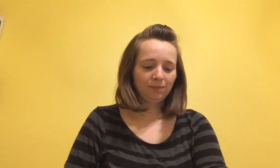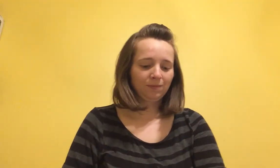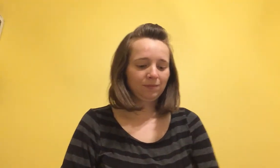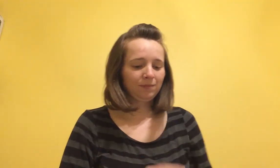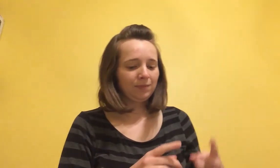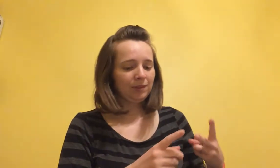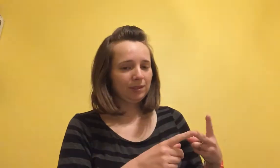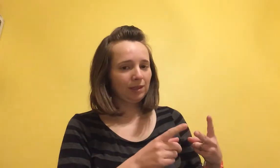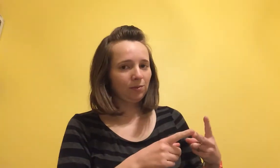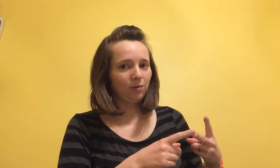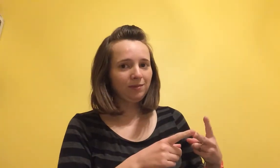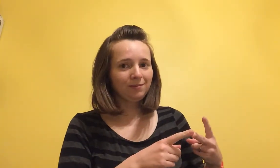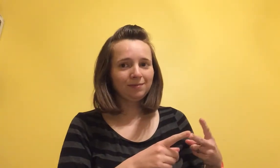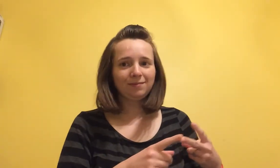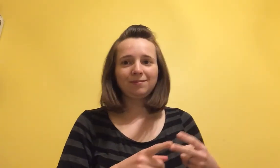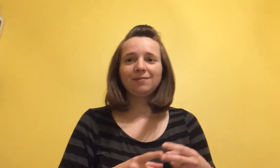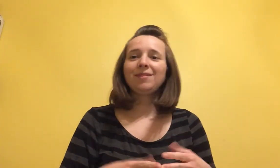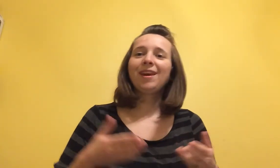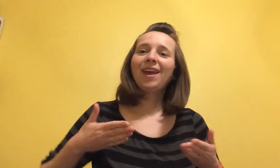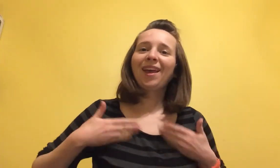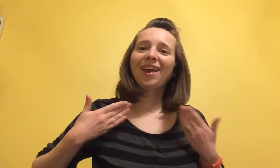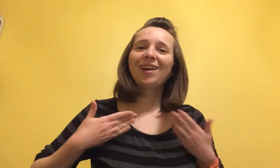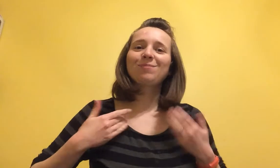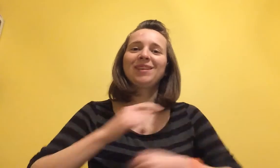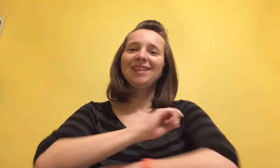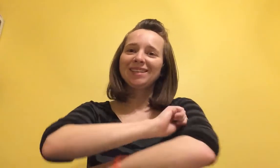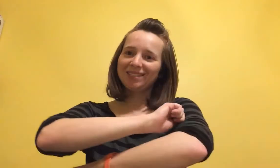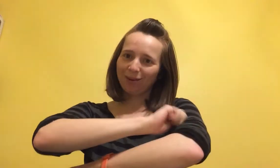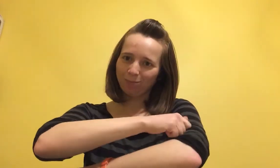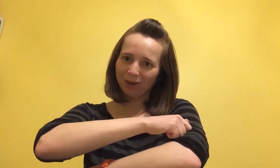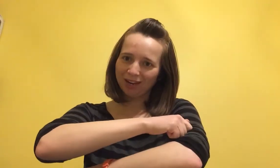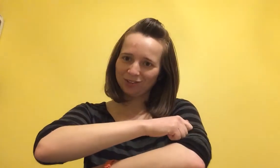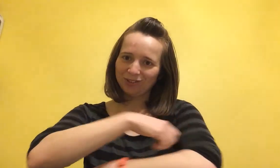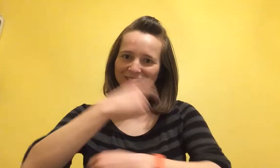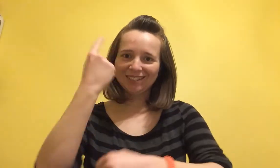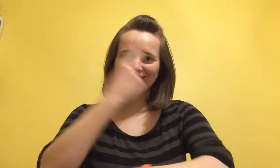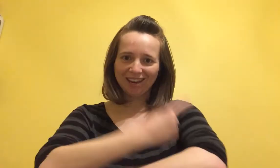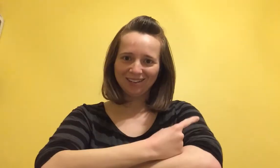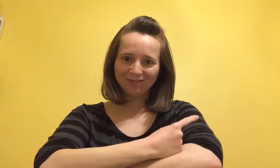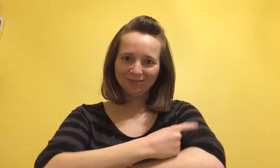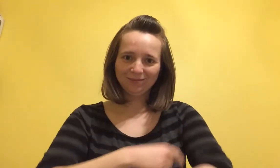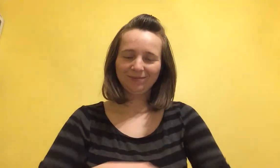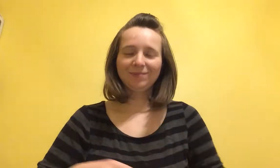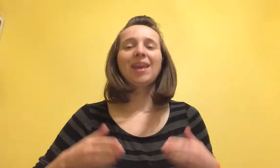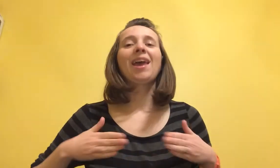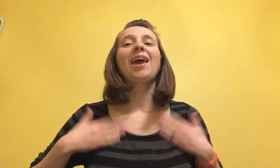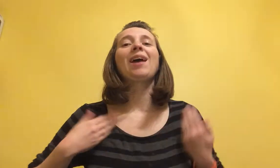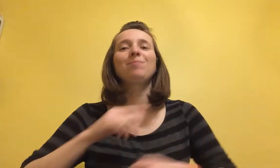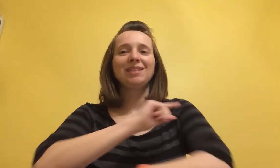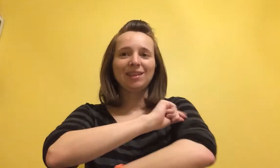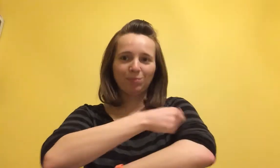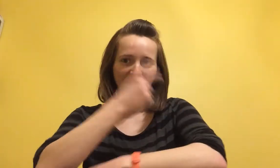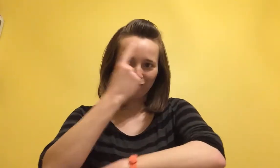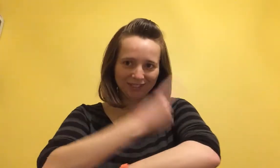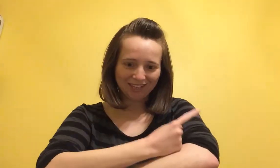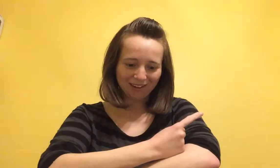second one happy saint patrick's day happy saint patrick's day